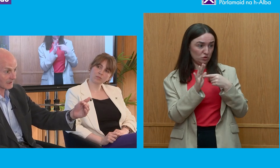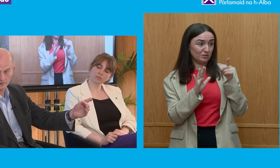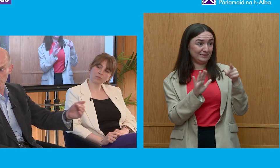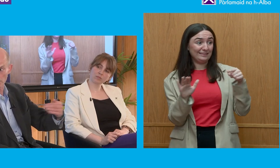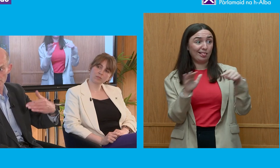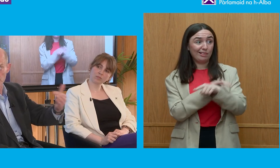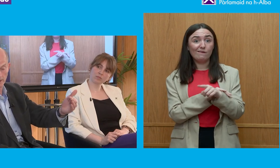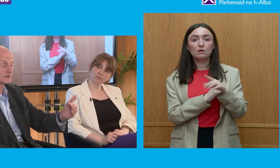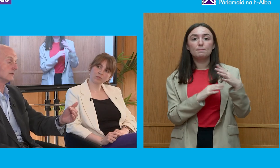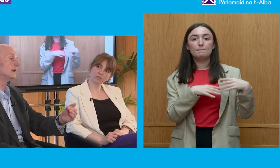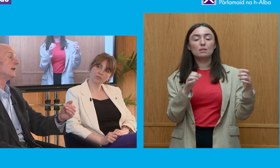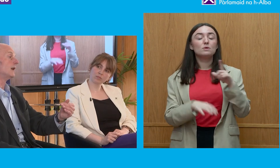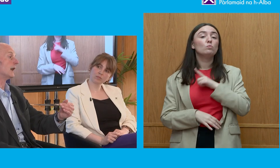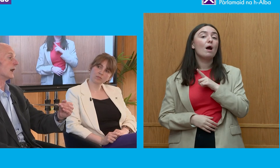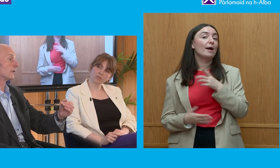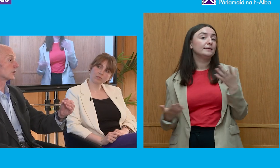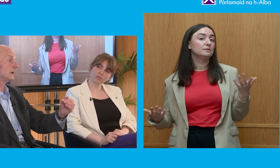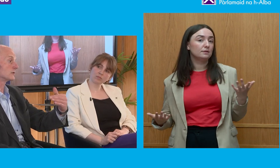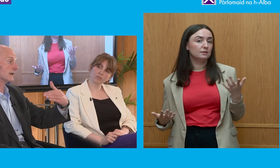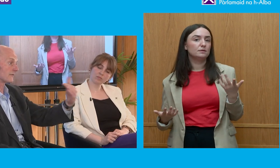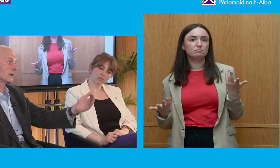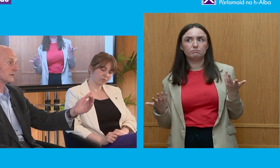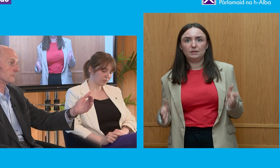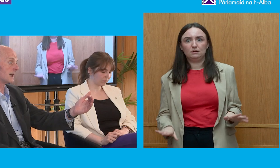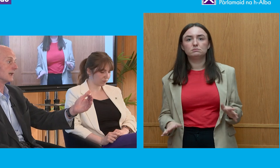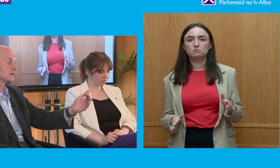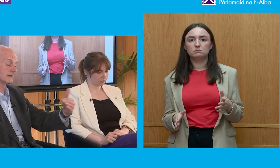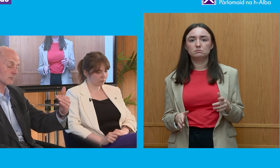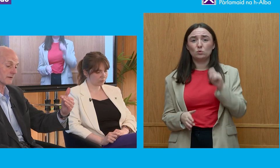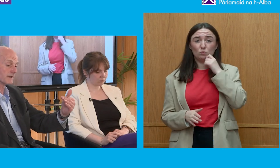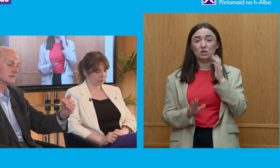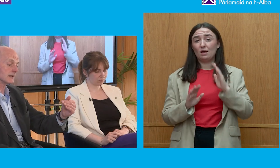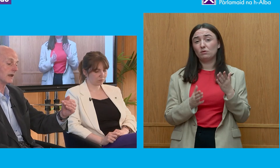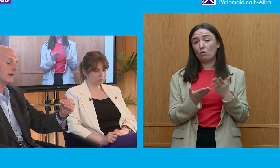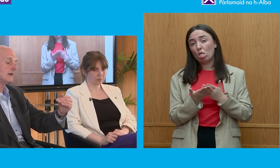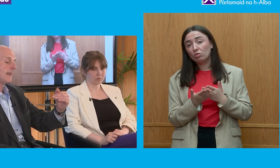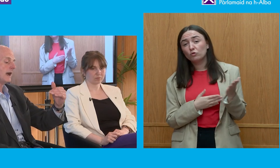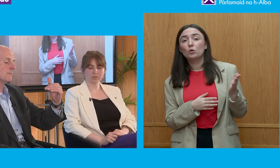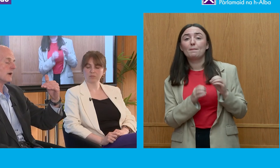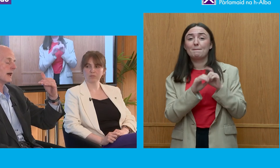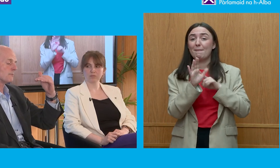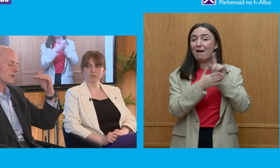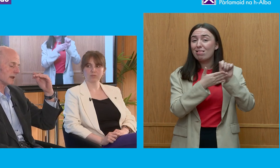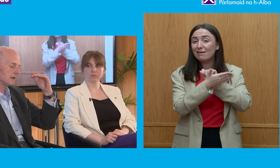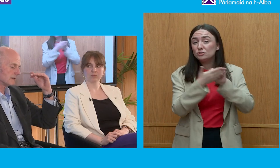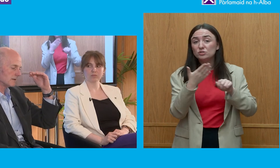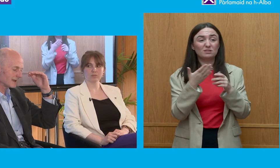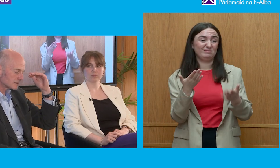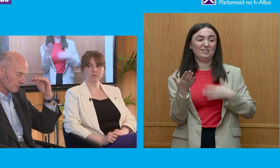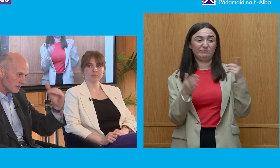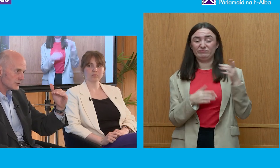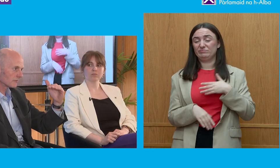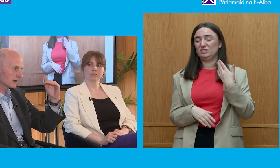Parliament essentially was he was subject to he was going to have to go through a by-election didn't want to face that but the